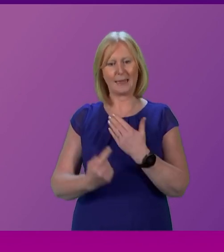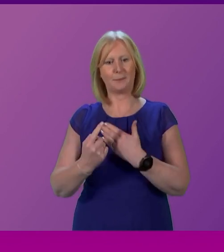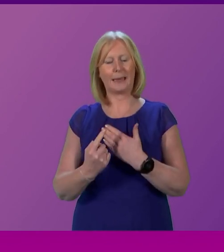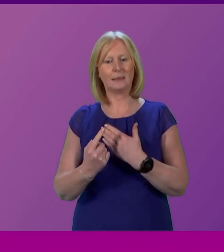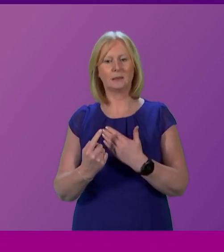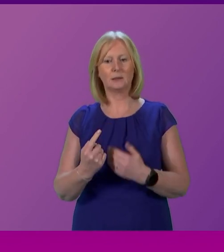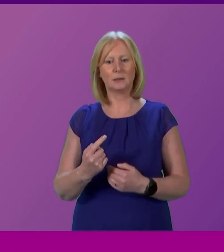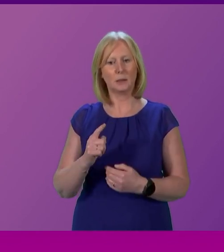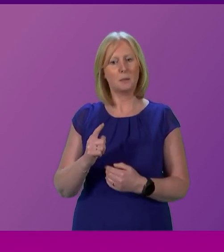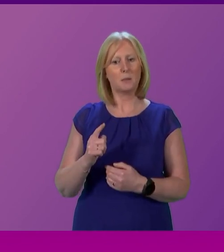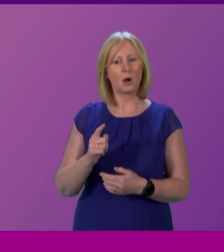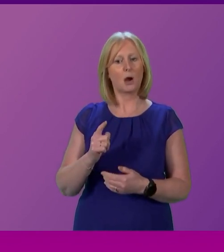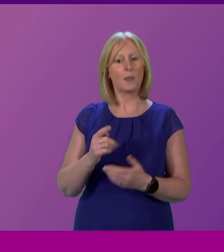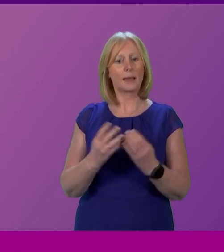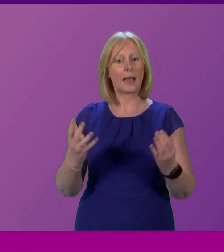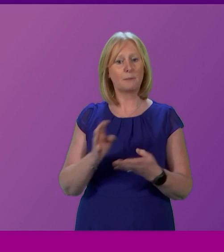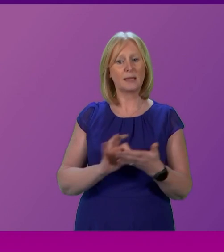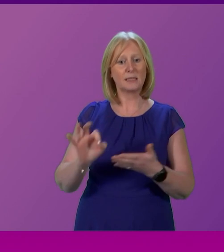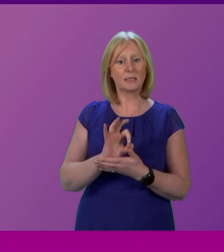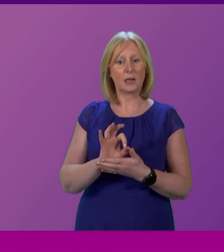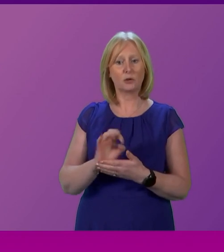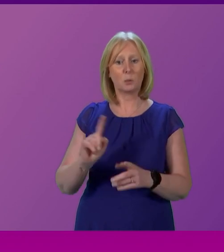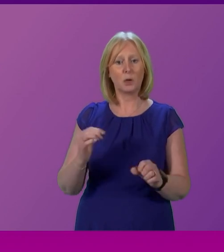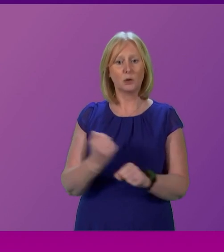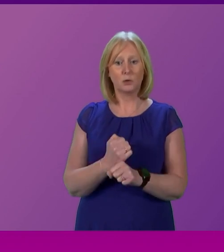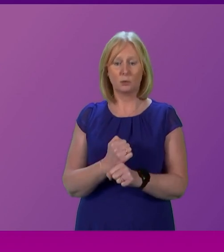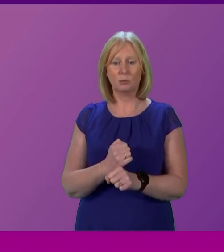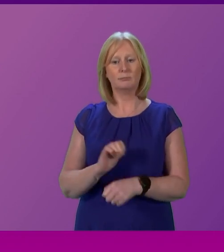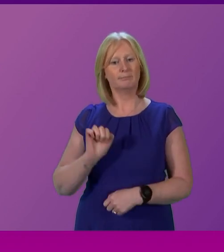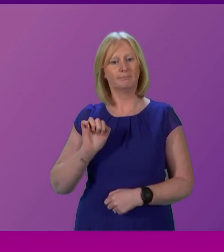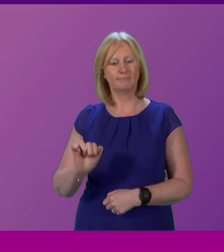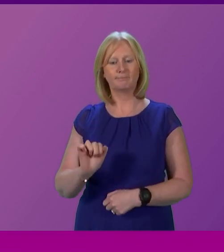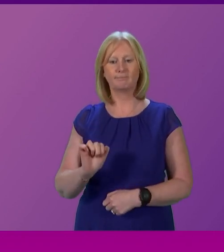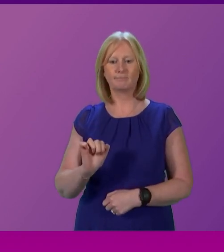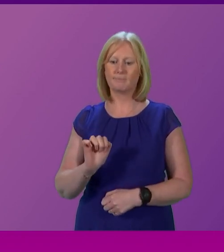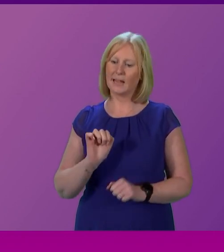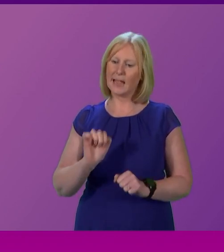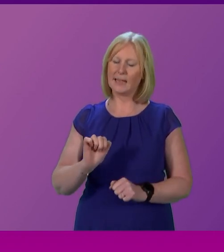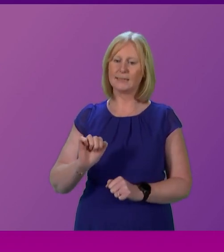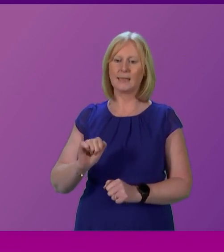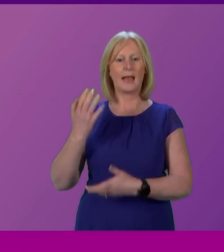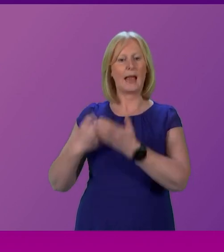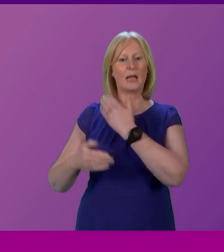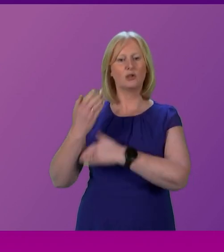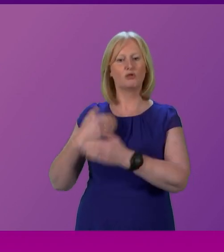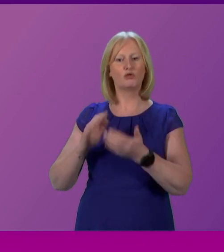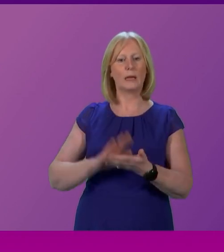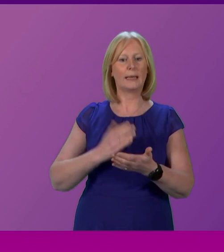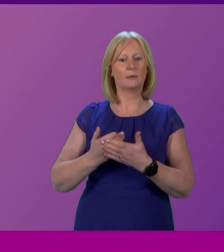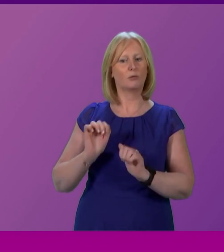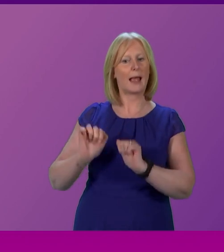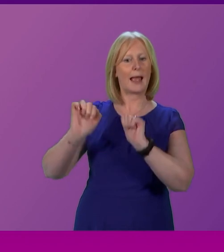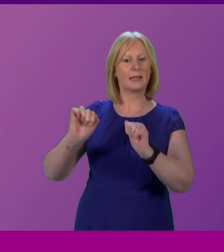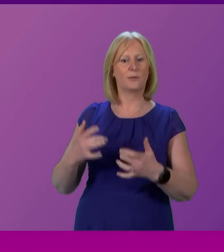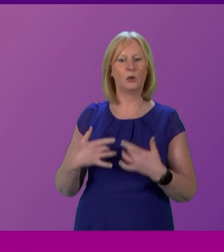what did the Cabinet Secretary do today? He gave us repeated interpretations of history from his perspective. He didn't talk